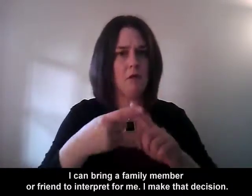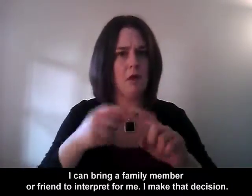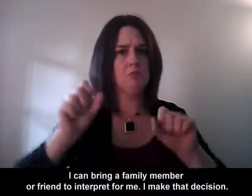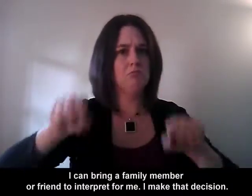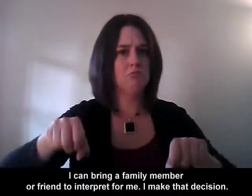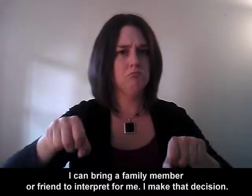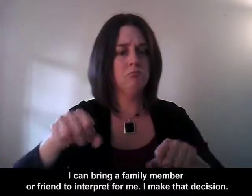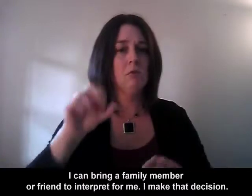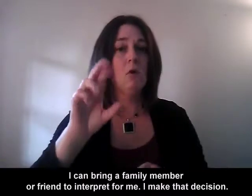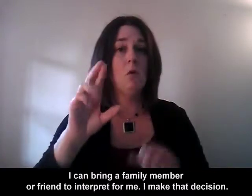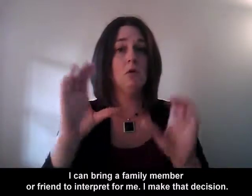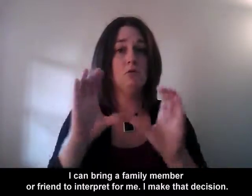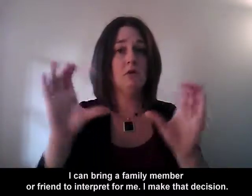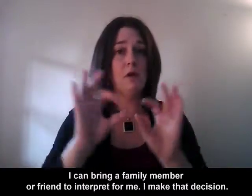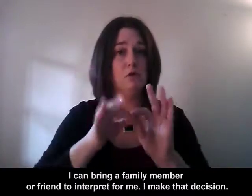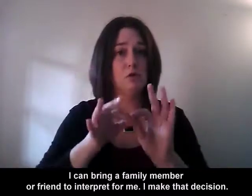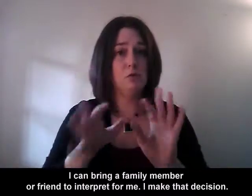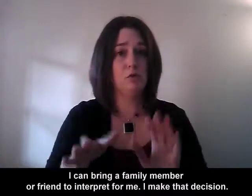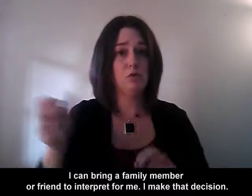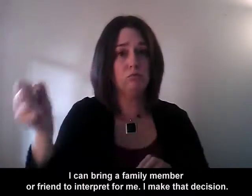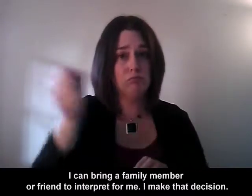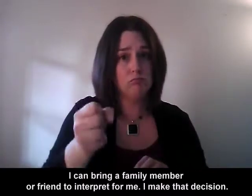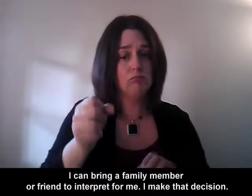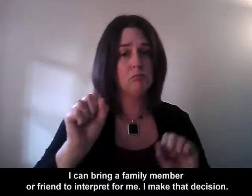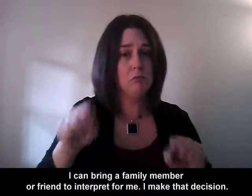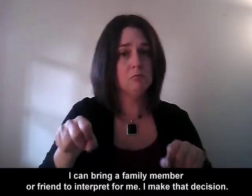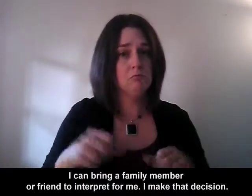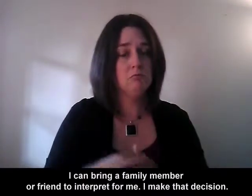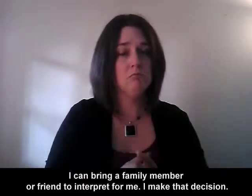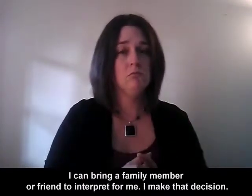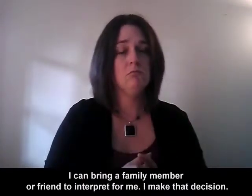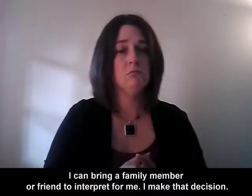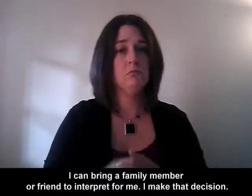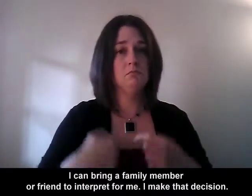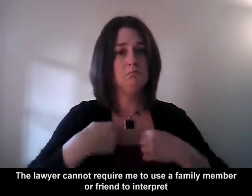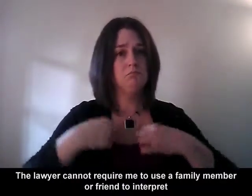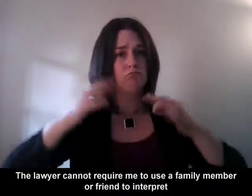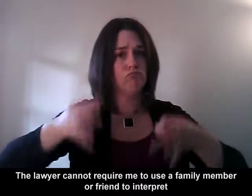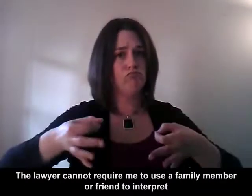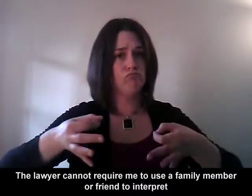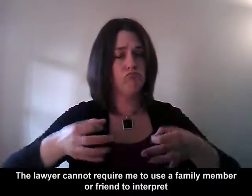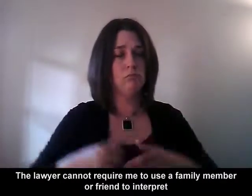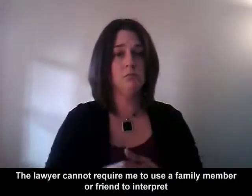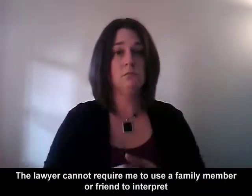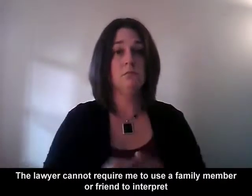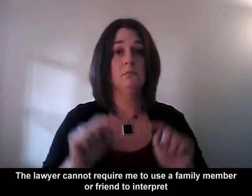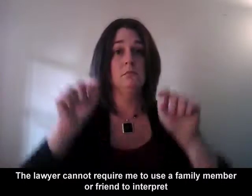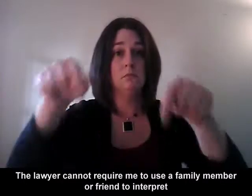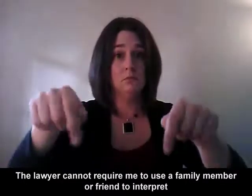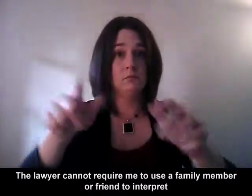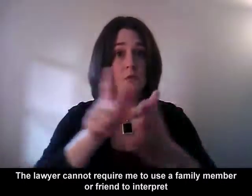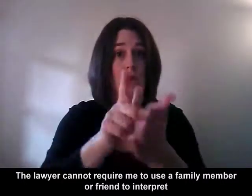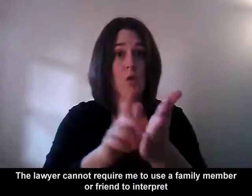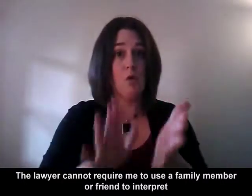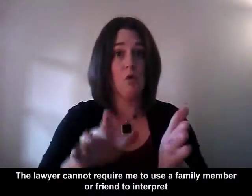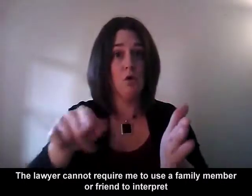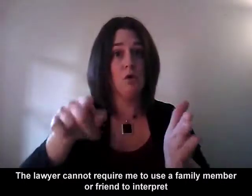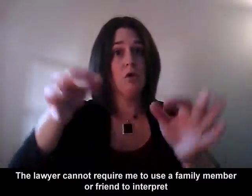or friend to interpret for me. I make that decision. The lawyer cannot require me to use a family member or